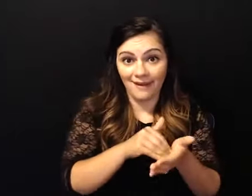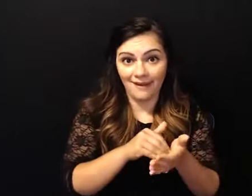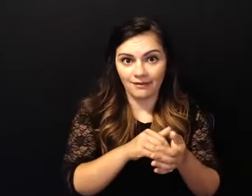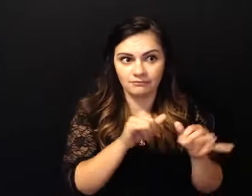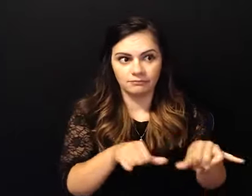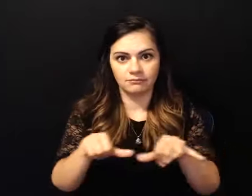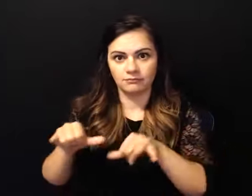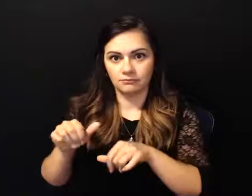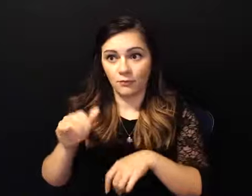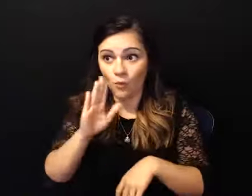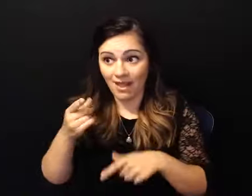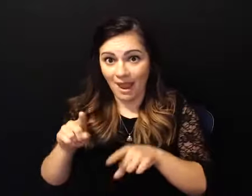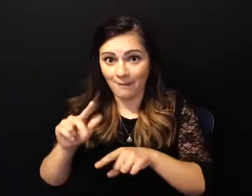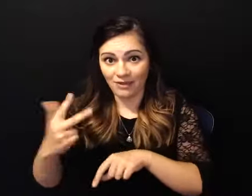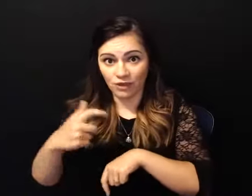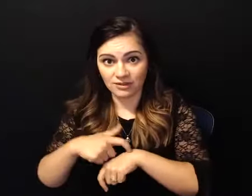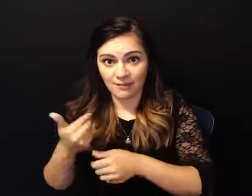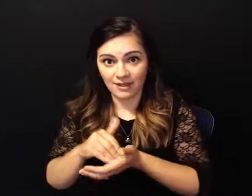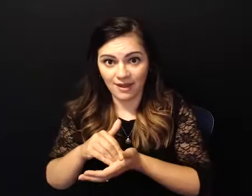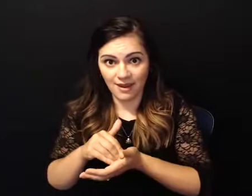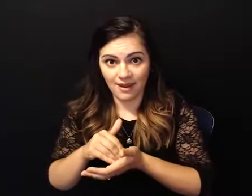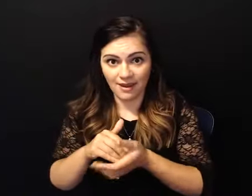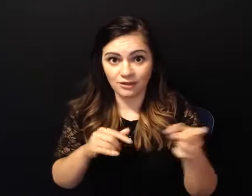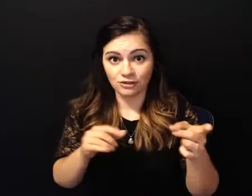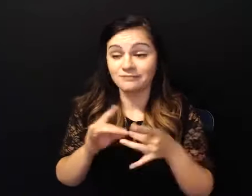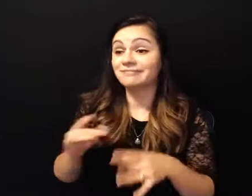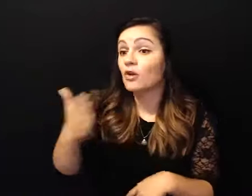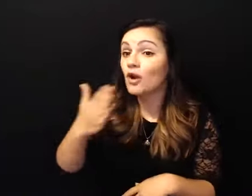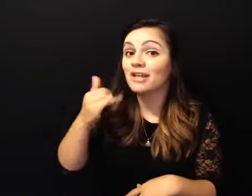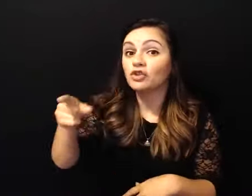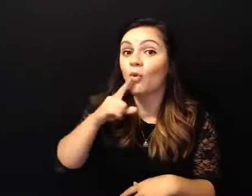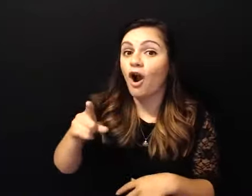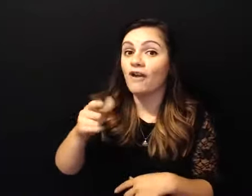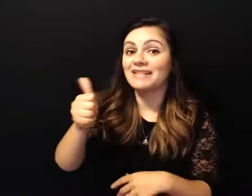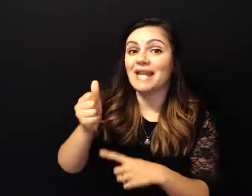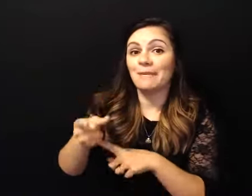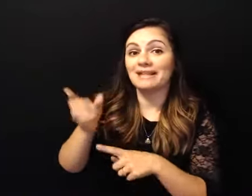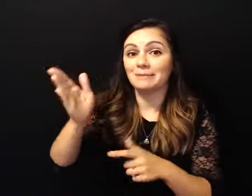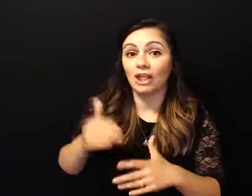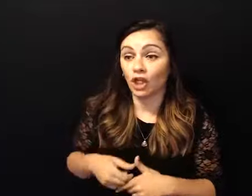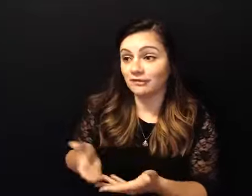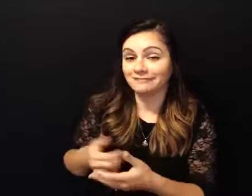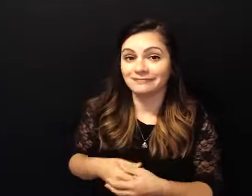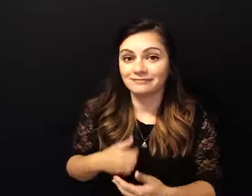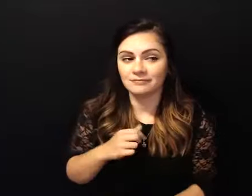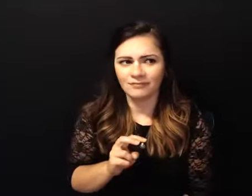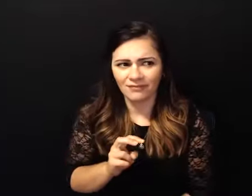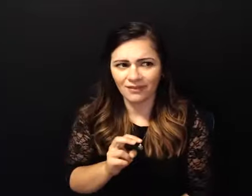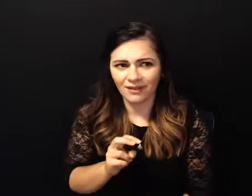and i thought to myself i don't know how that is i don't know how that's going to solve what i'm